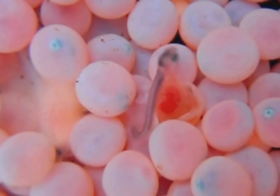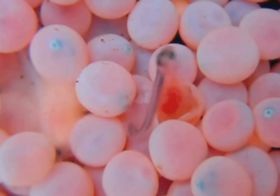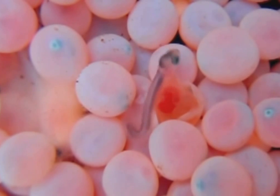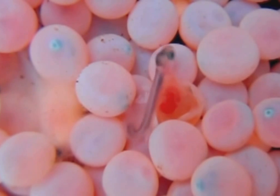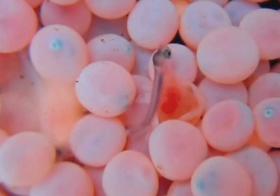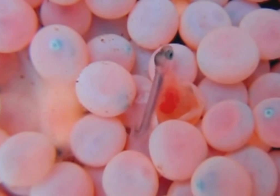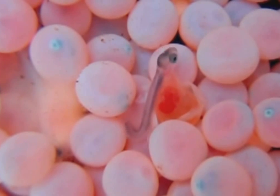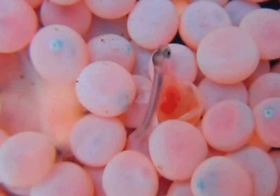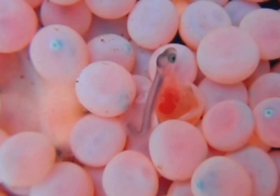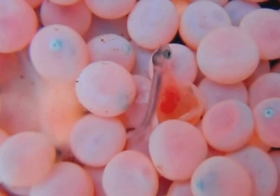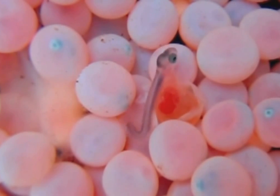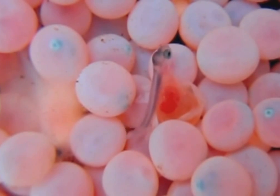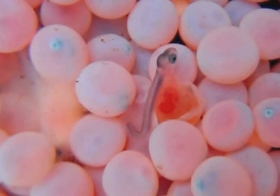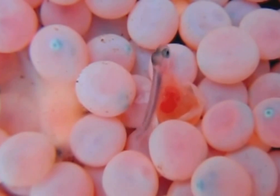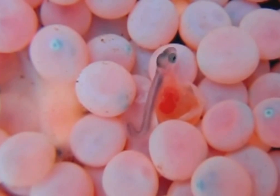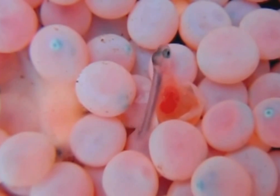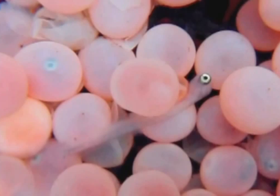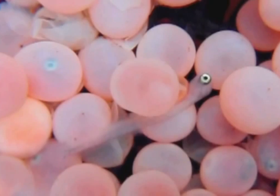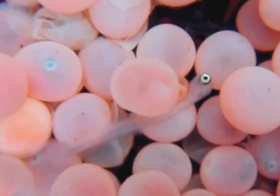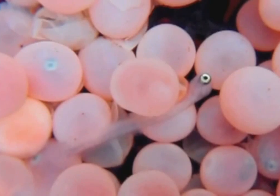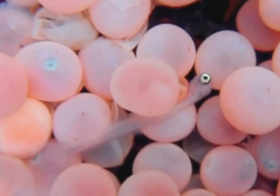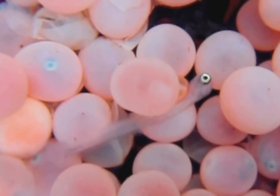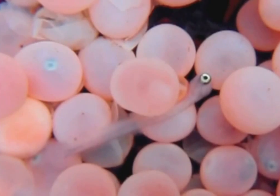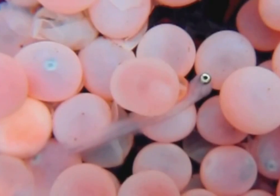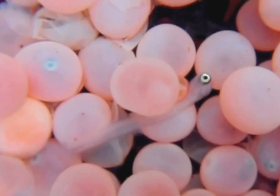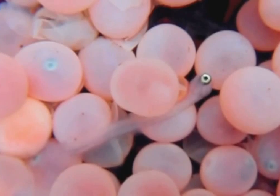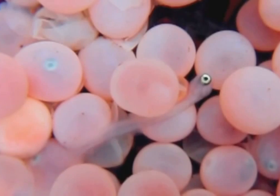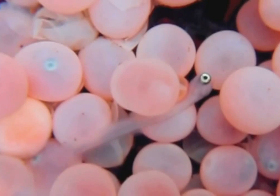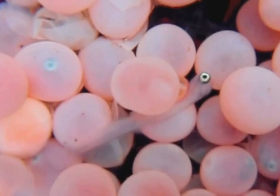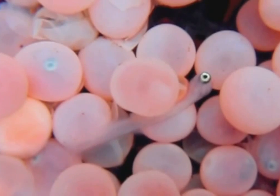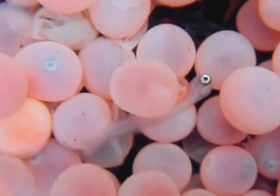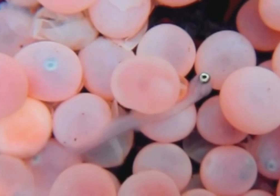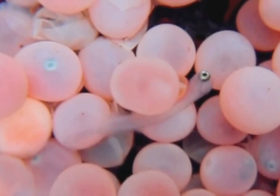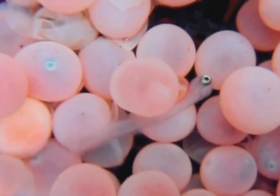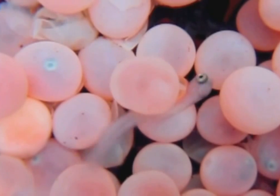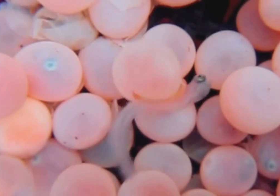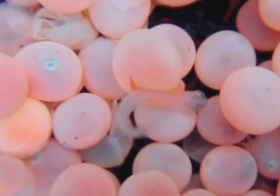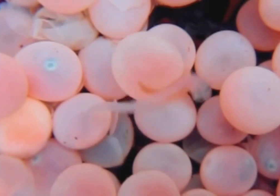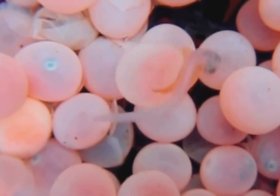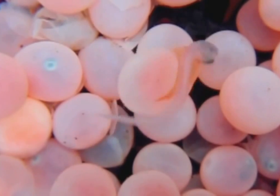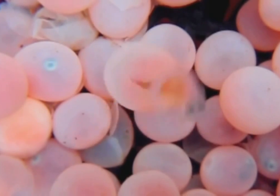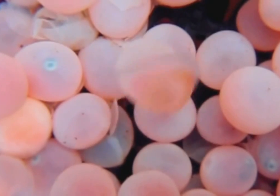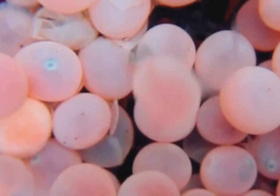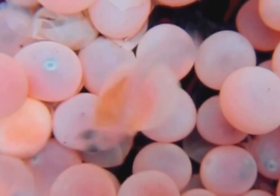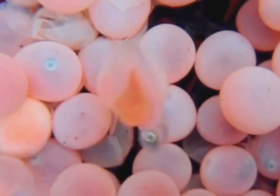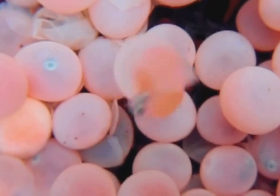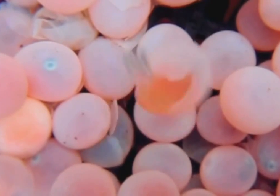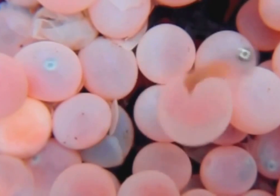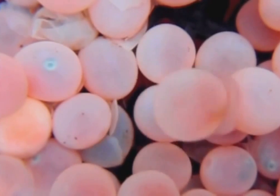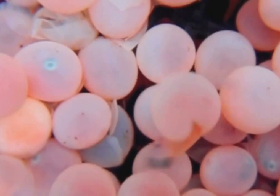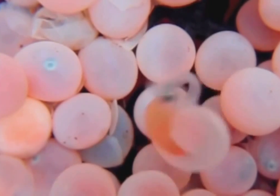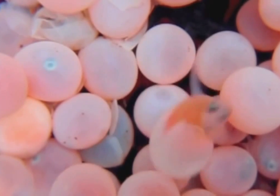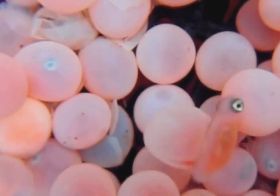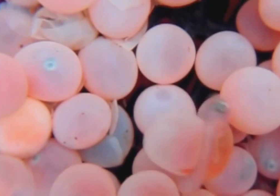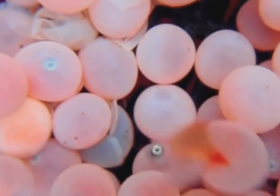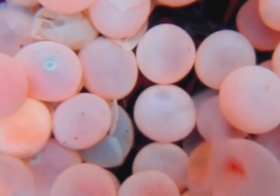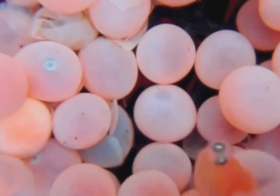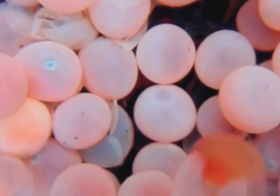These baby salmon, or alevin, which are still very, very tiny, will stay fairly tucked away in this